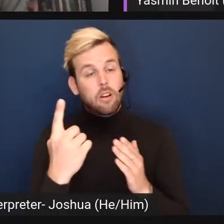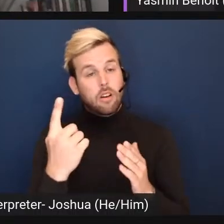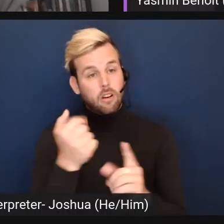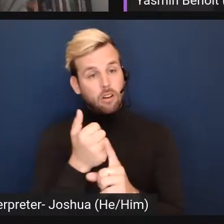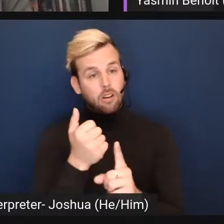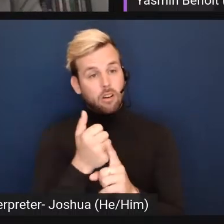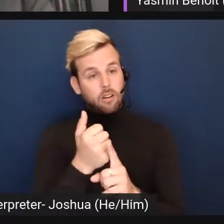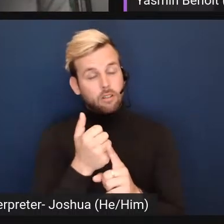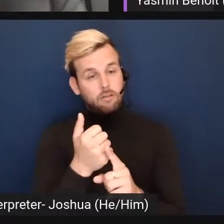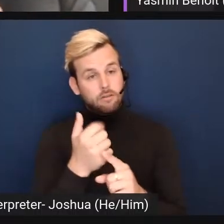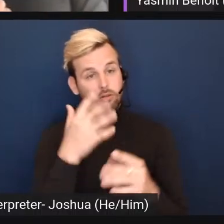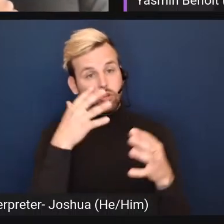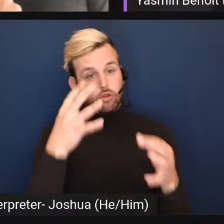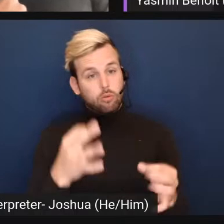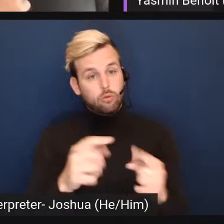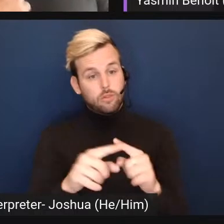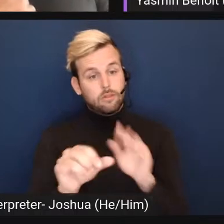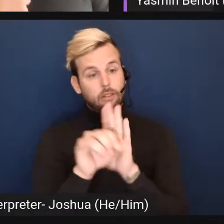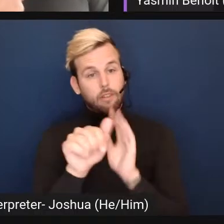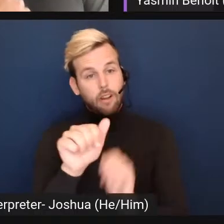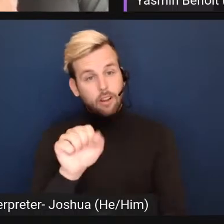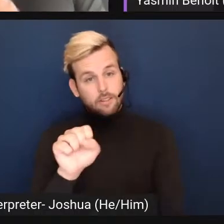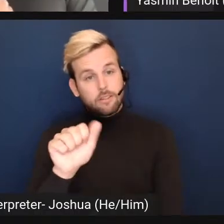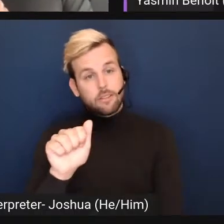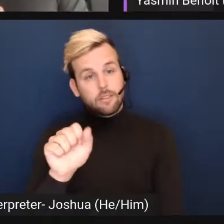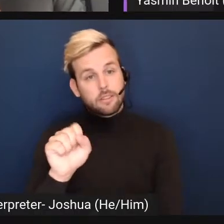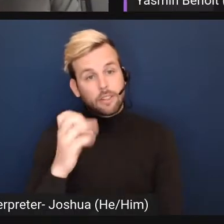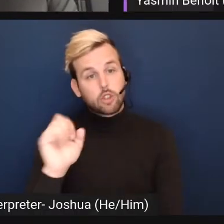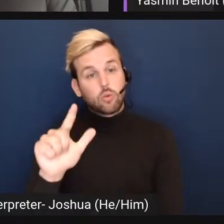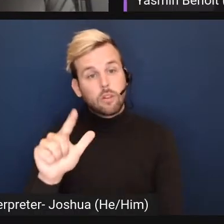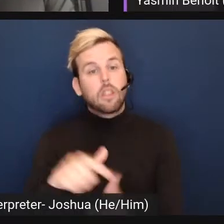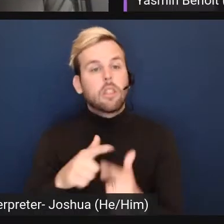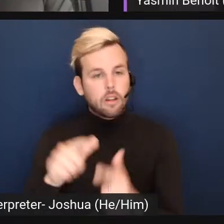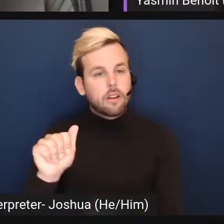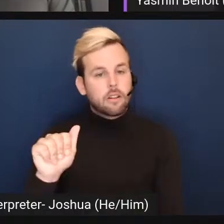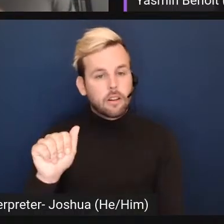chose to identify as asexual, then that person was asexual.